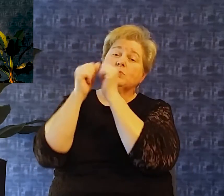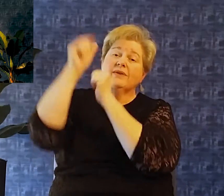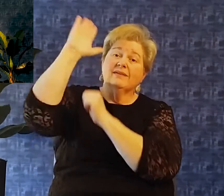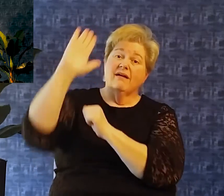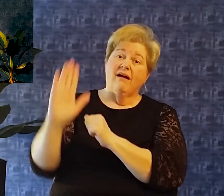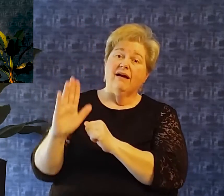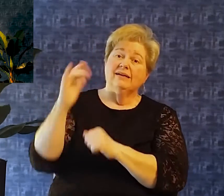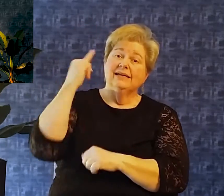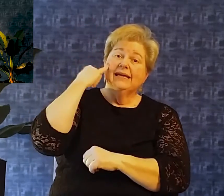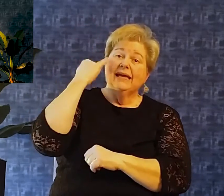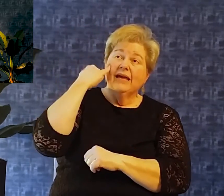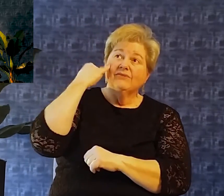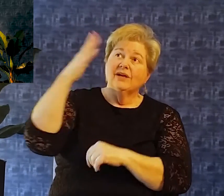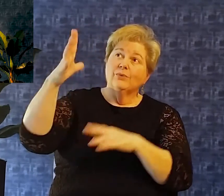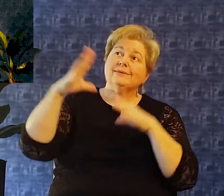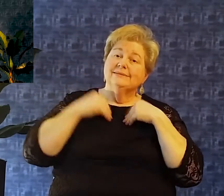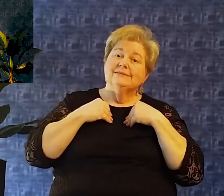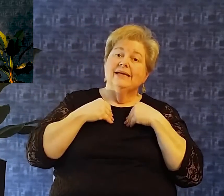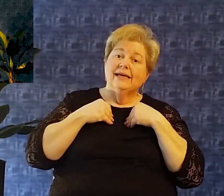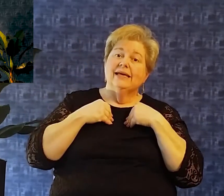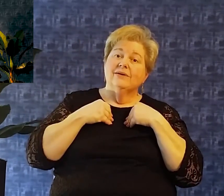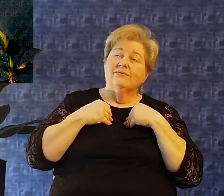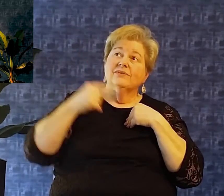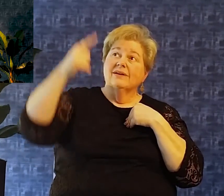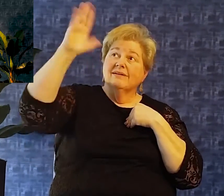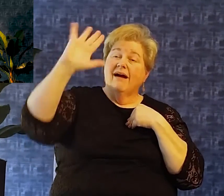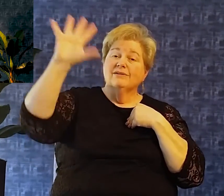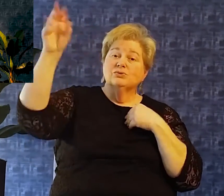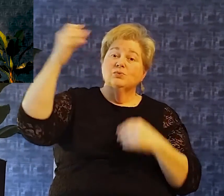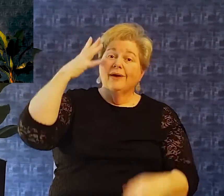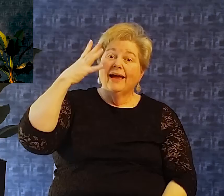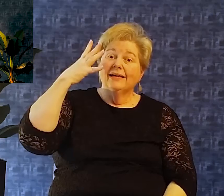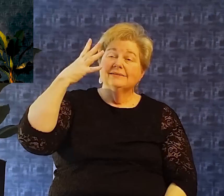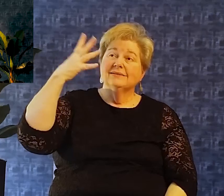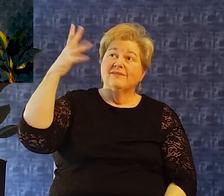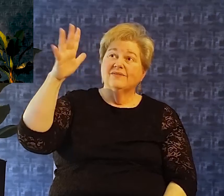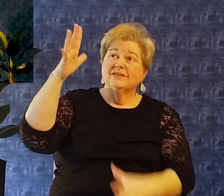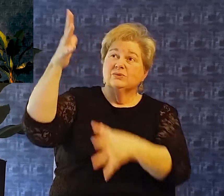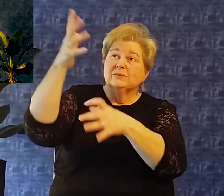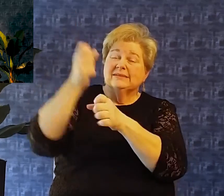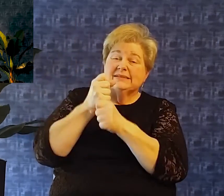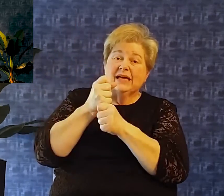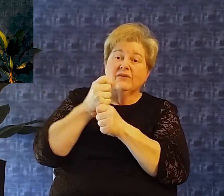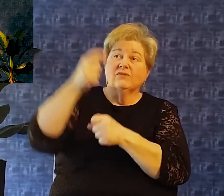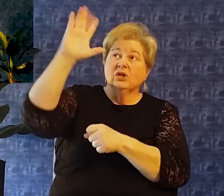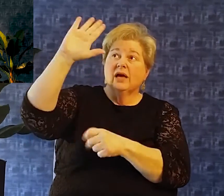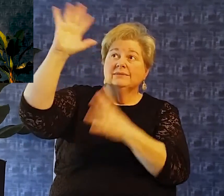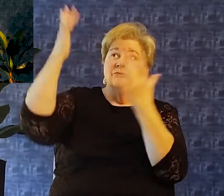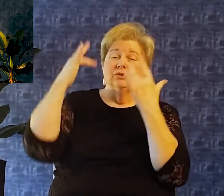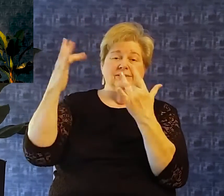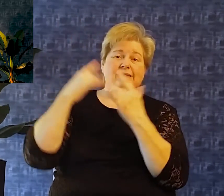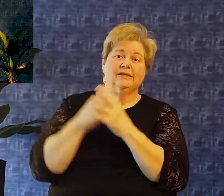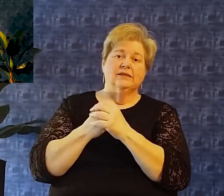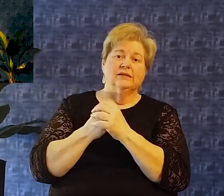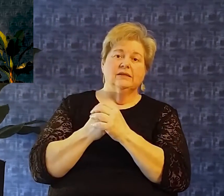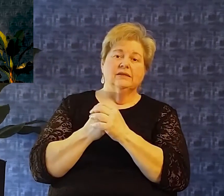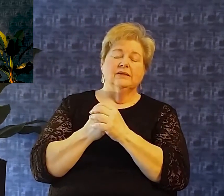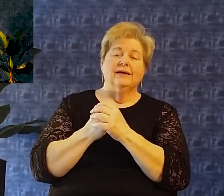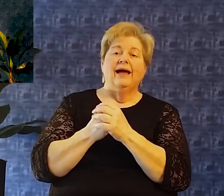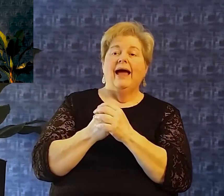recipient Of god's mercy in fact, I would say there is no greater need for a sinful man Than the grace and